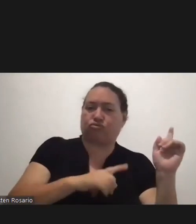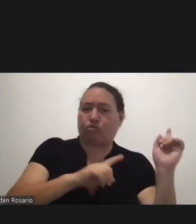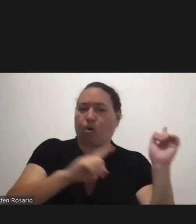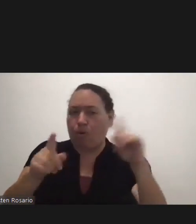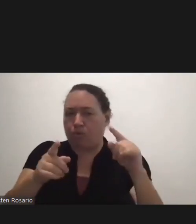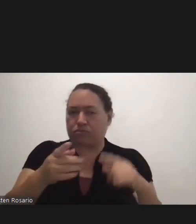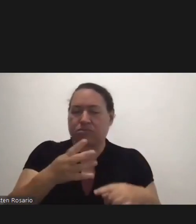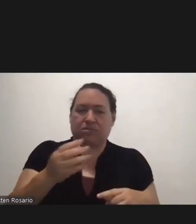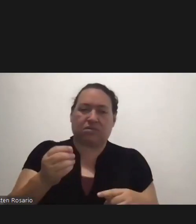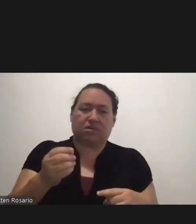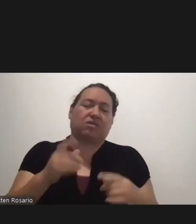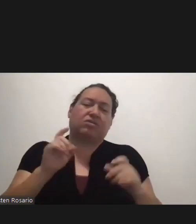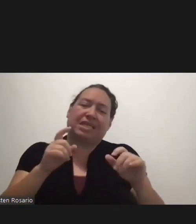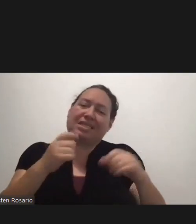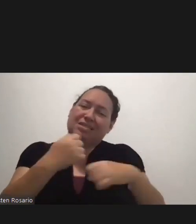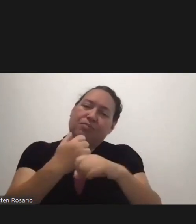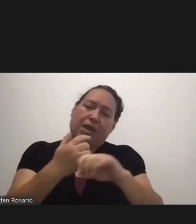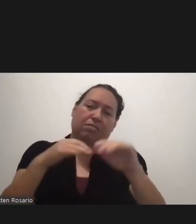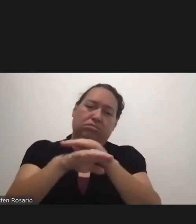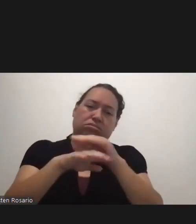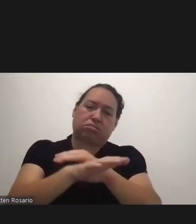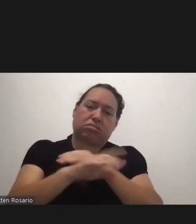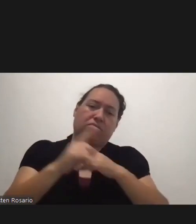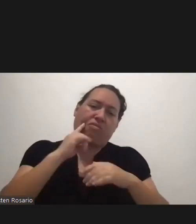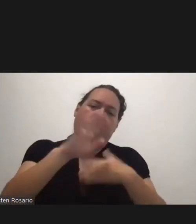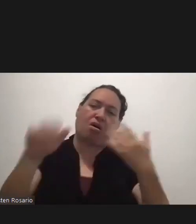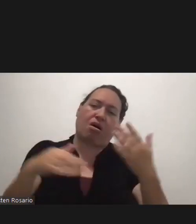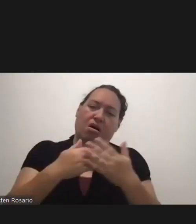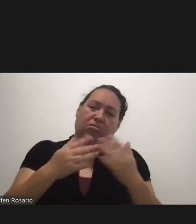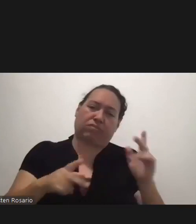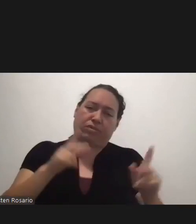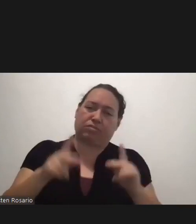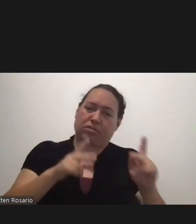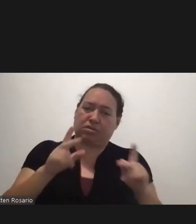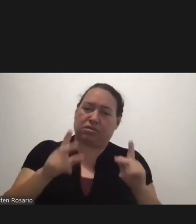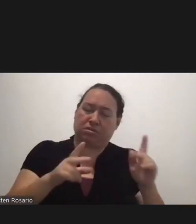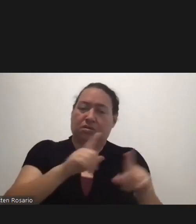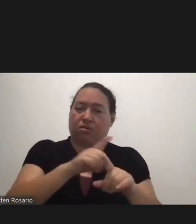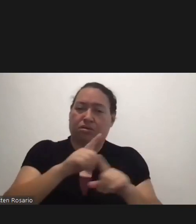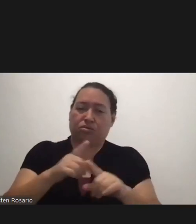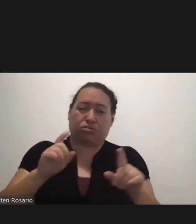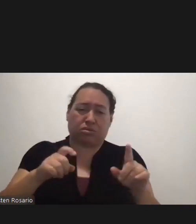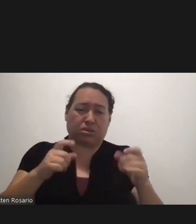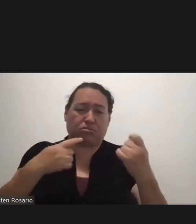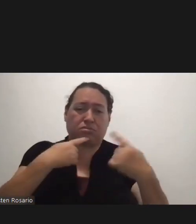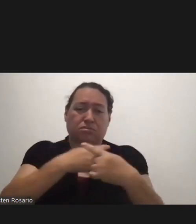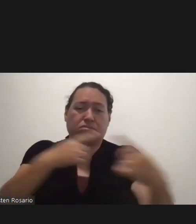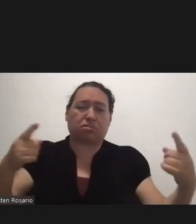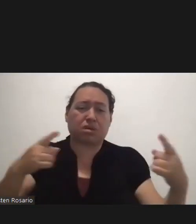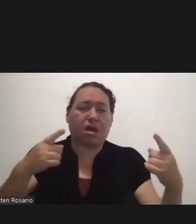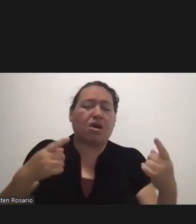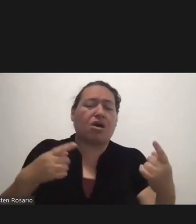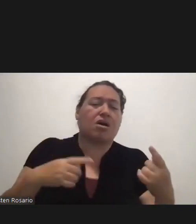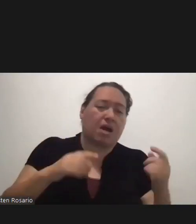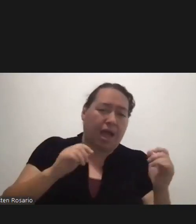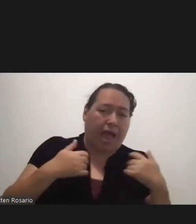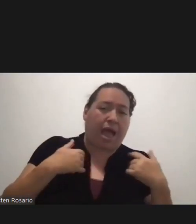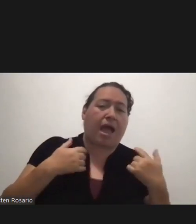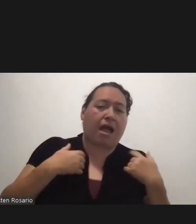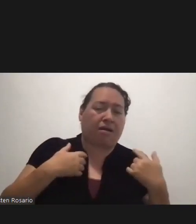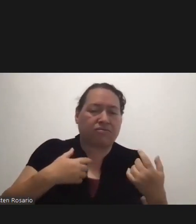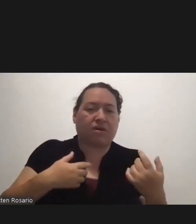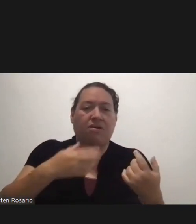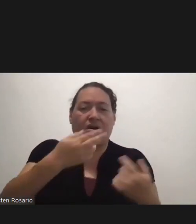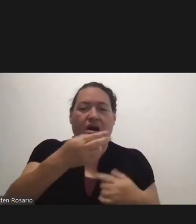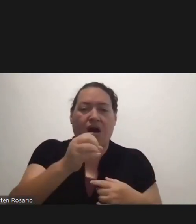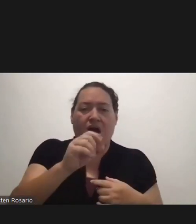Accessible to all eligible individuals We will announce a hotline To call shortly We will